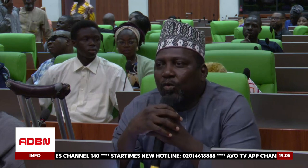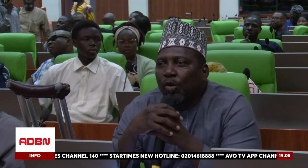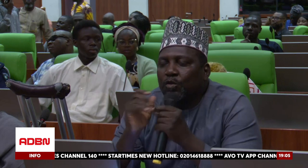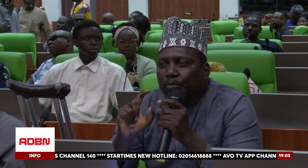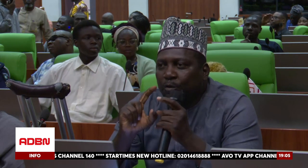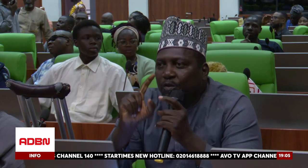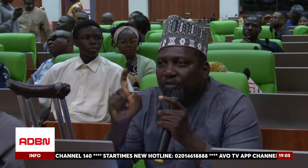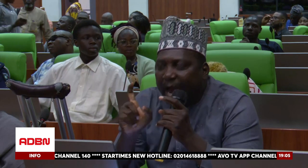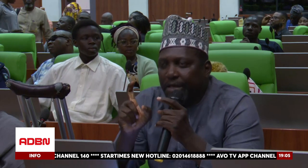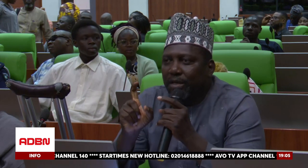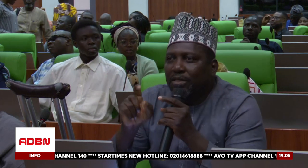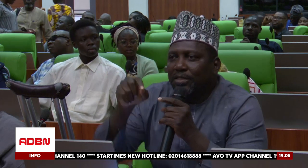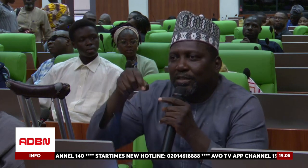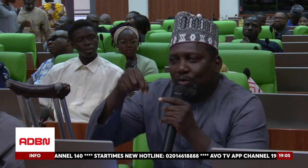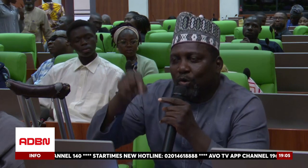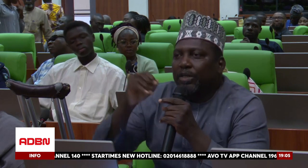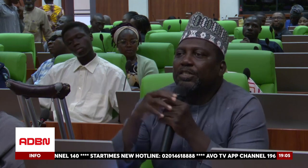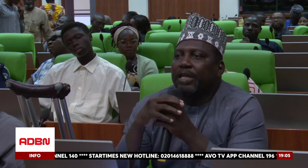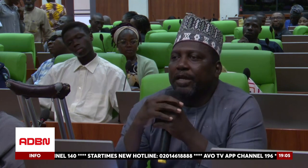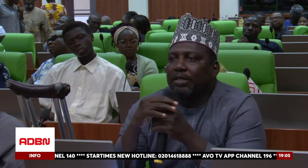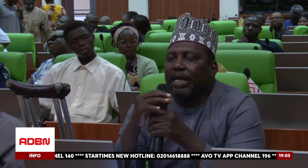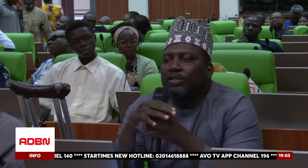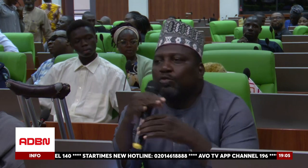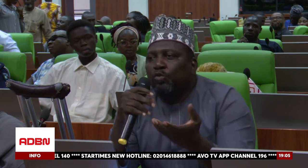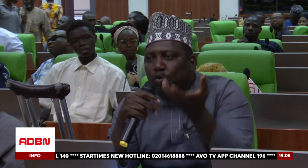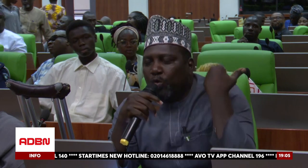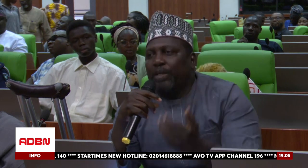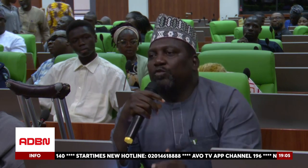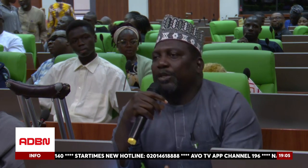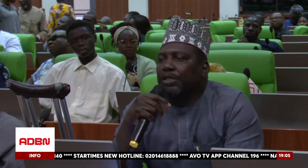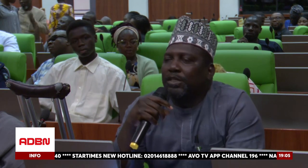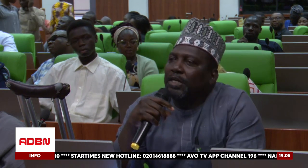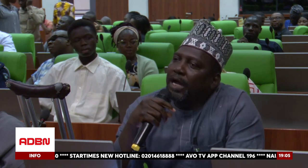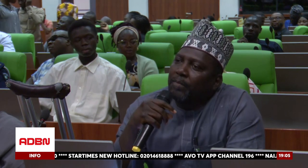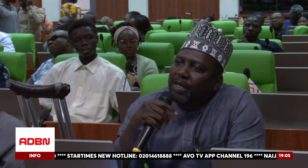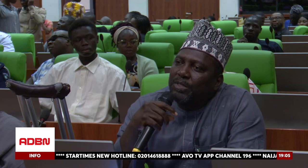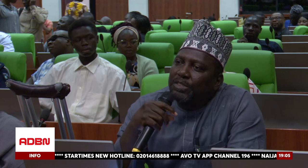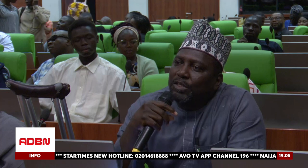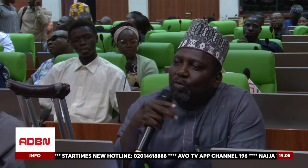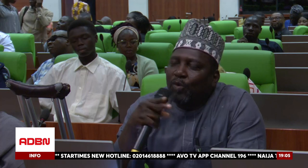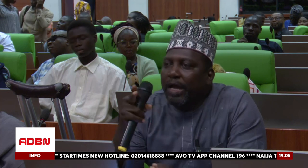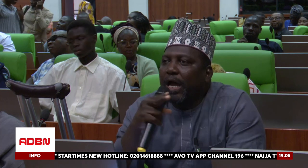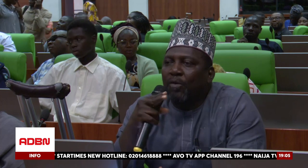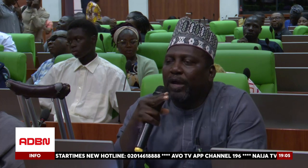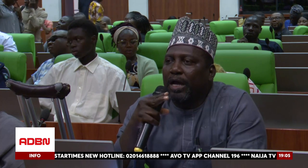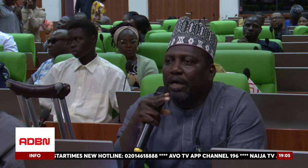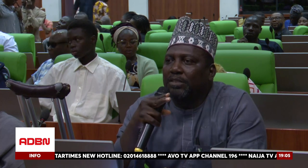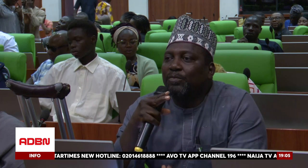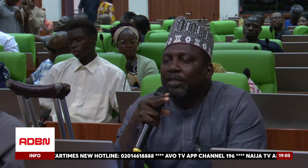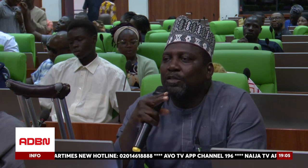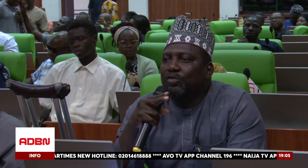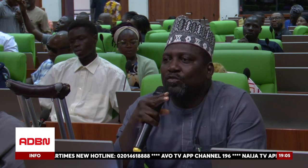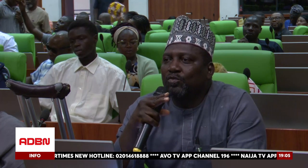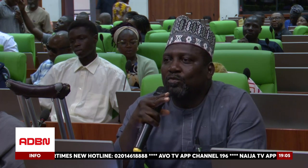Member will also beautify the already signed. That is to look into it and maybe see where and where